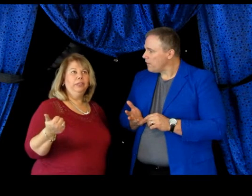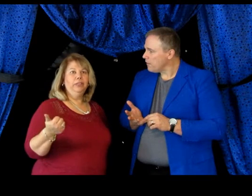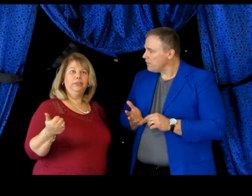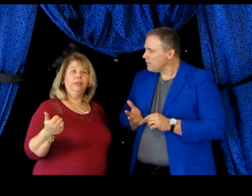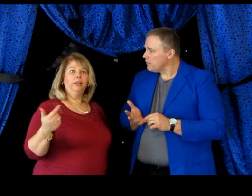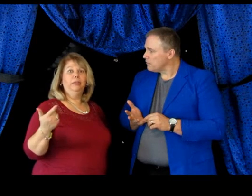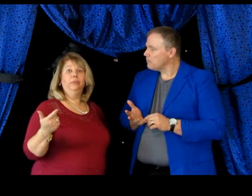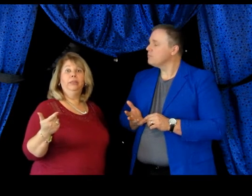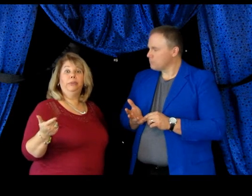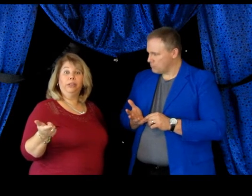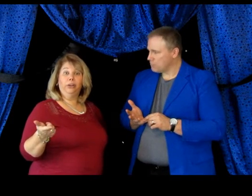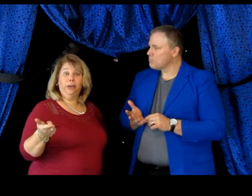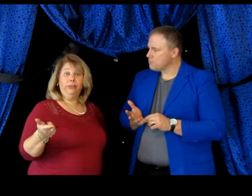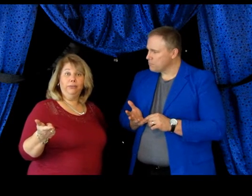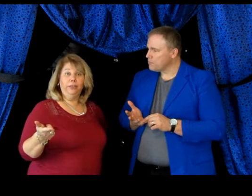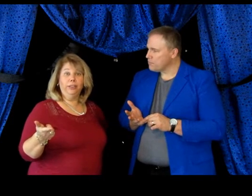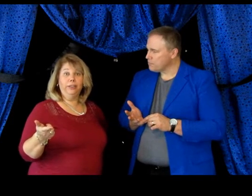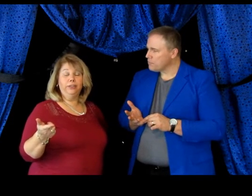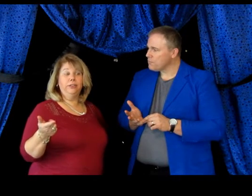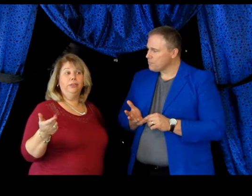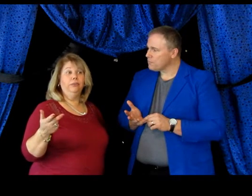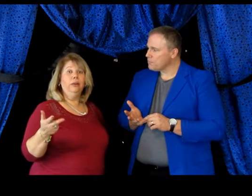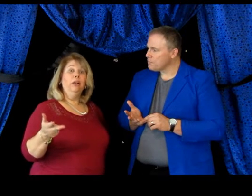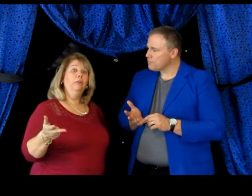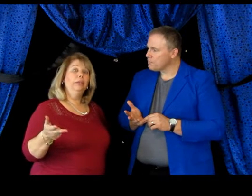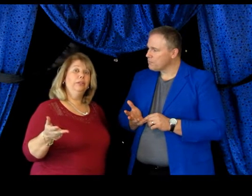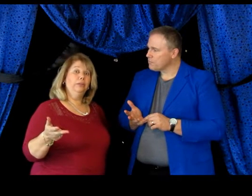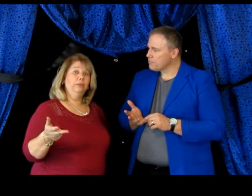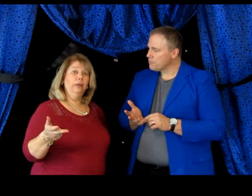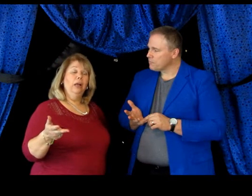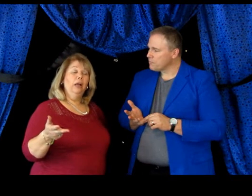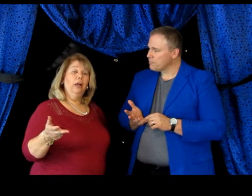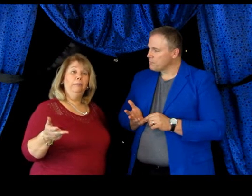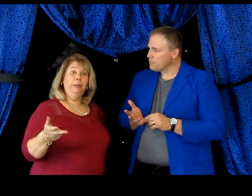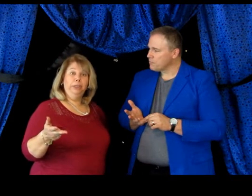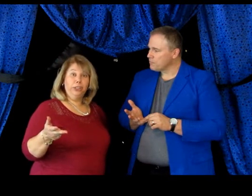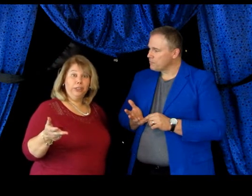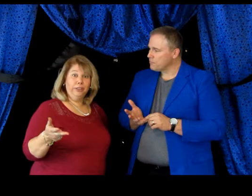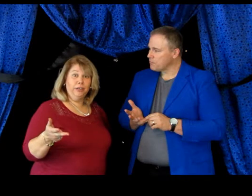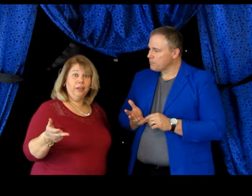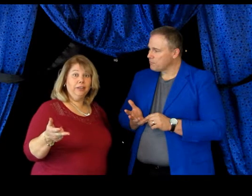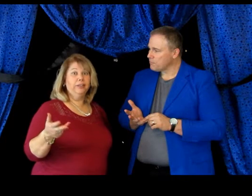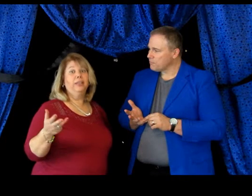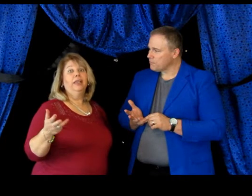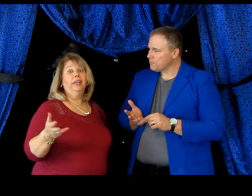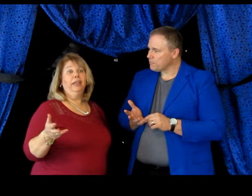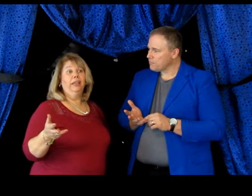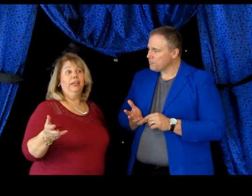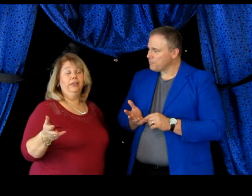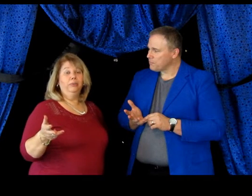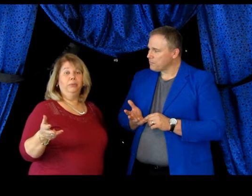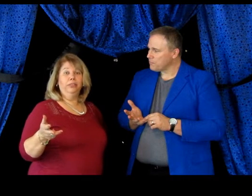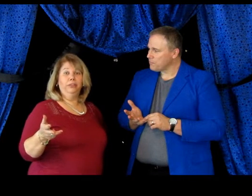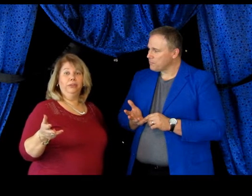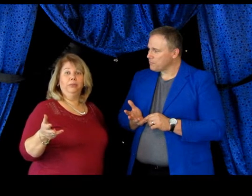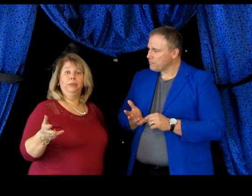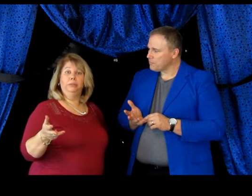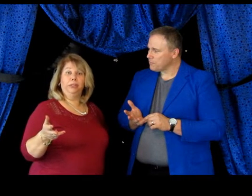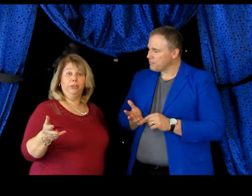an Easter egg hunt. We bring a craft for the kids to do. We do baby chicks and ducks and we do the pictures